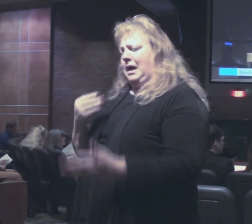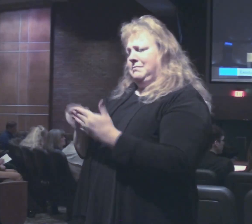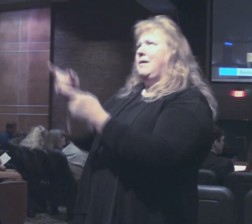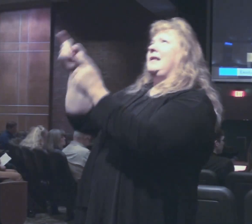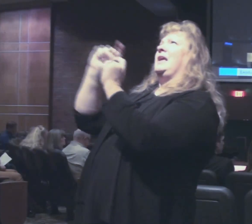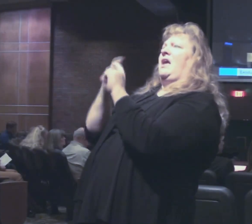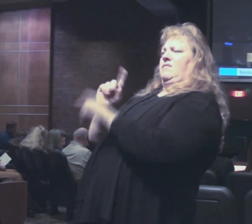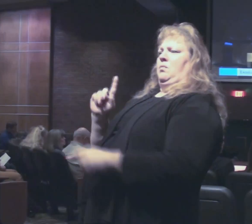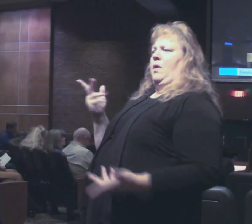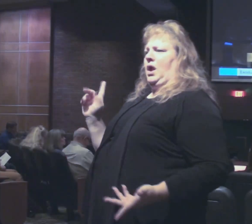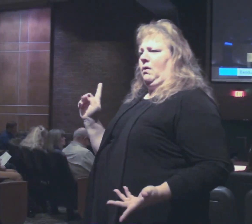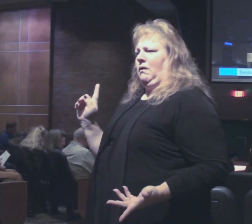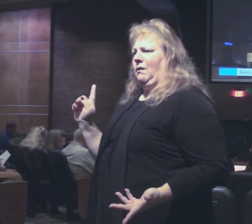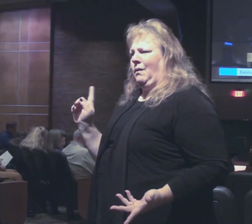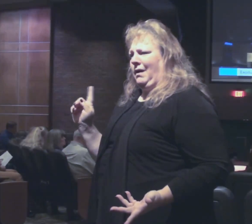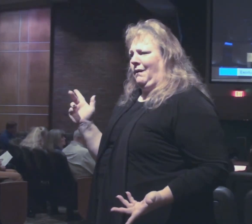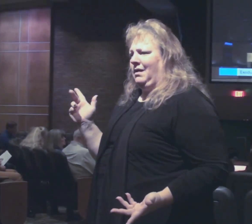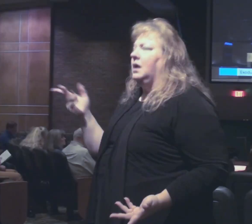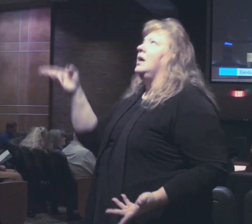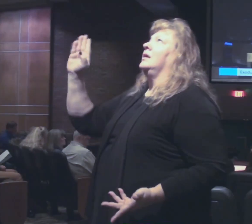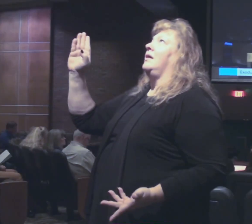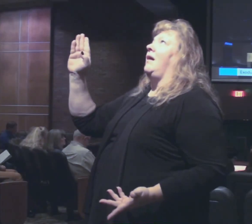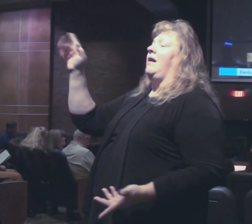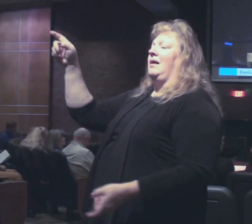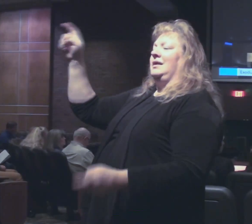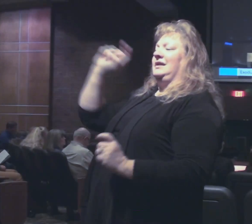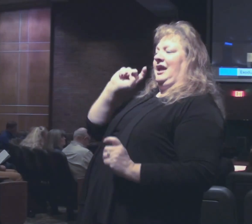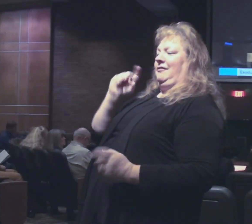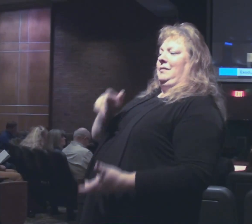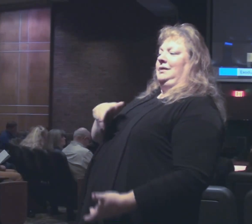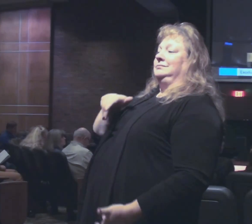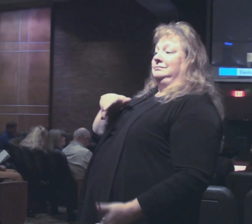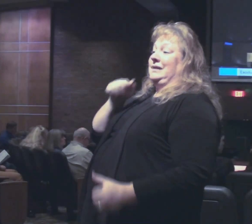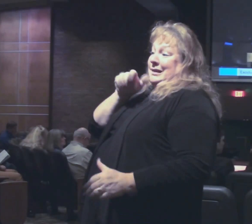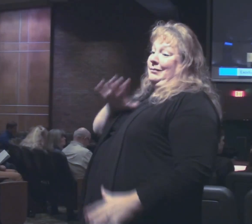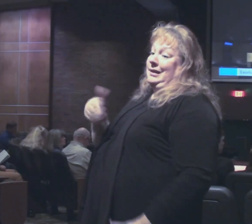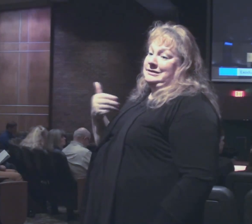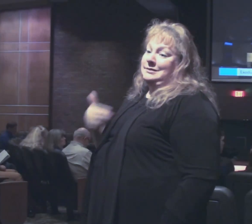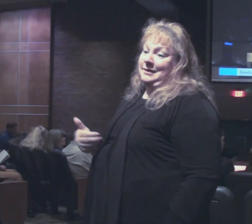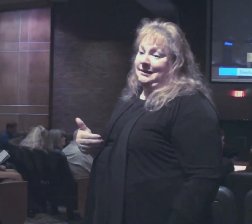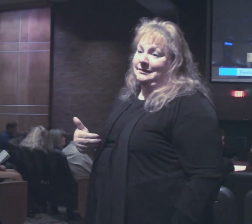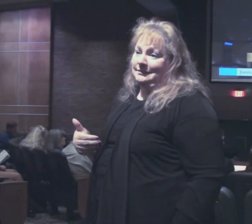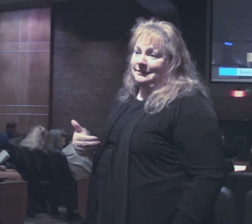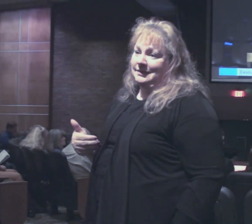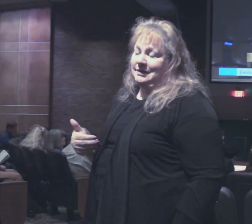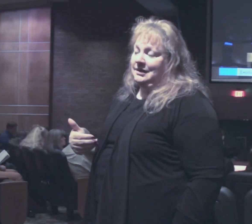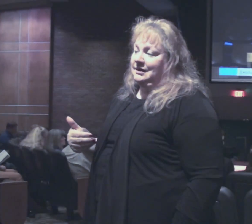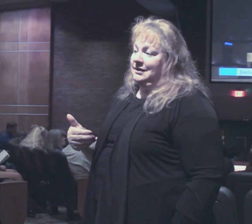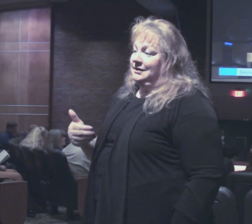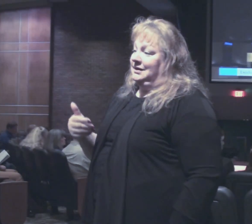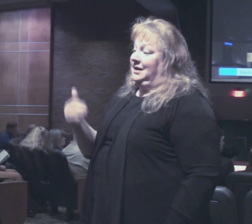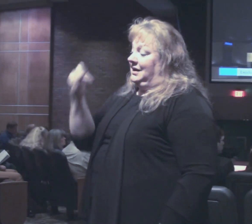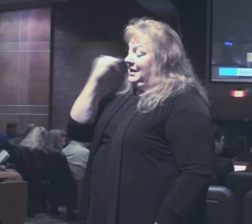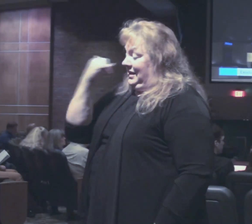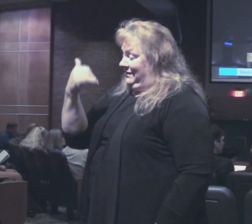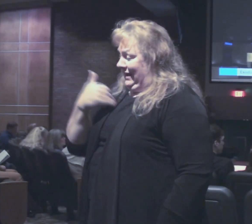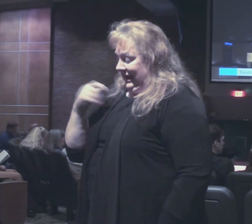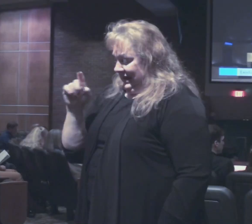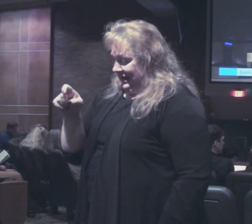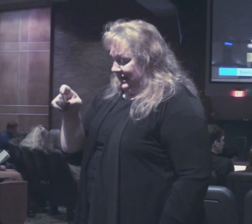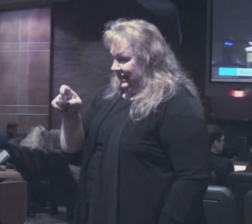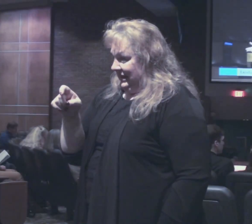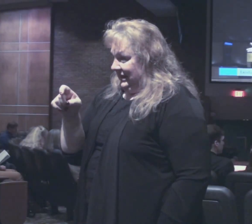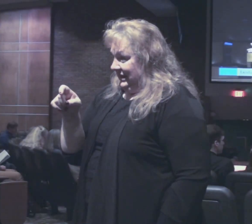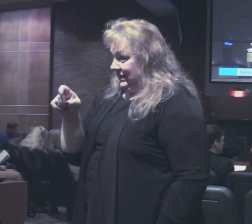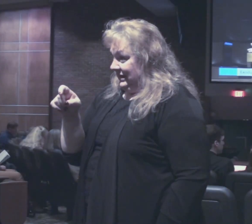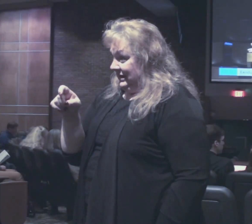material things? God prospered me and blessed me. Like you said, if I had a need, would I